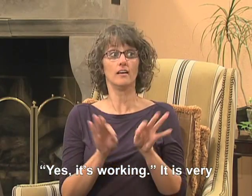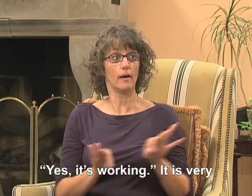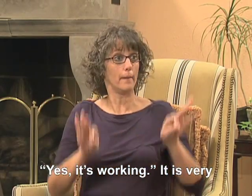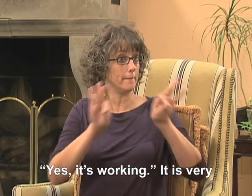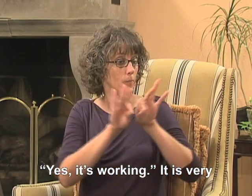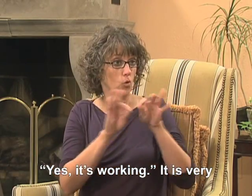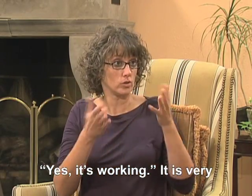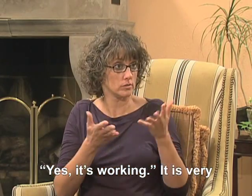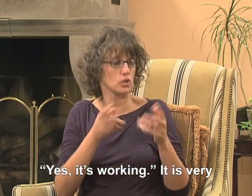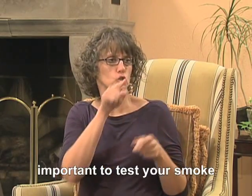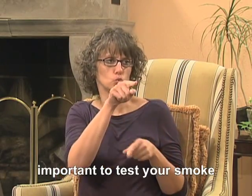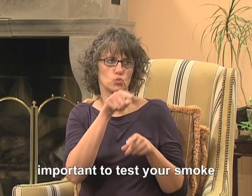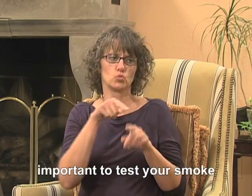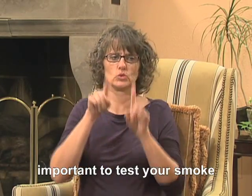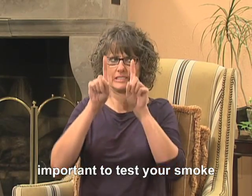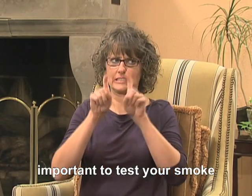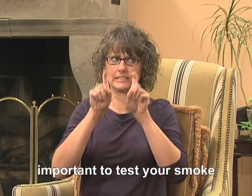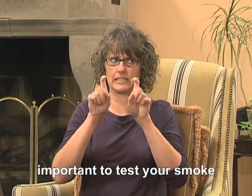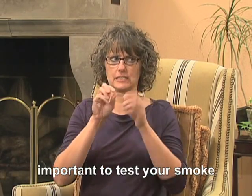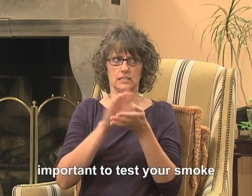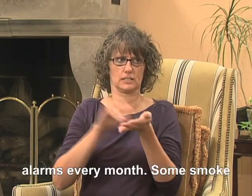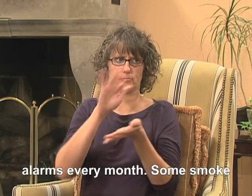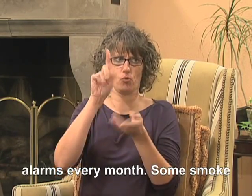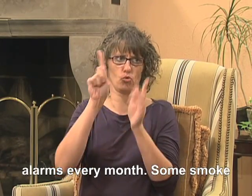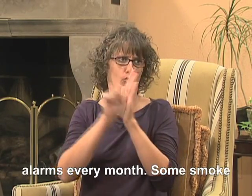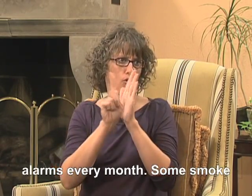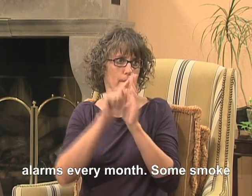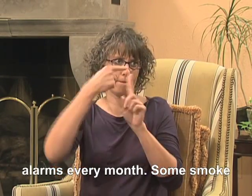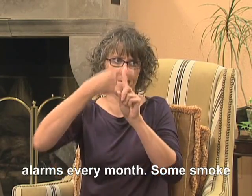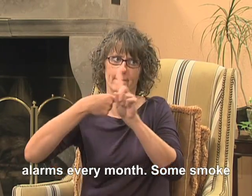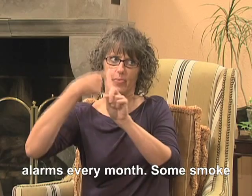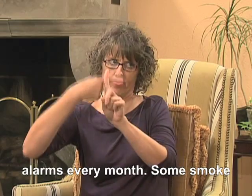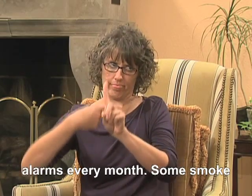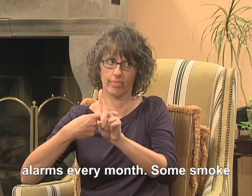It's very important to test your smoke alarms every month.